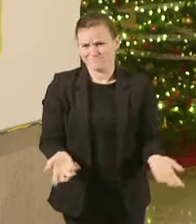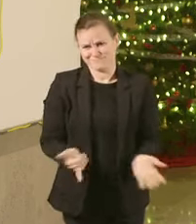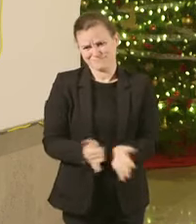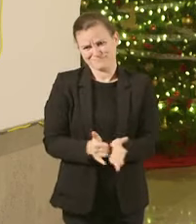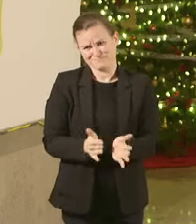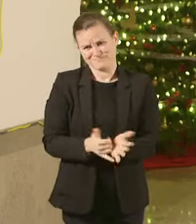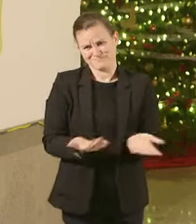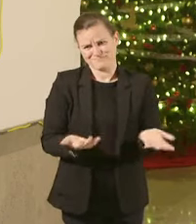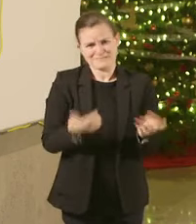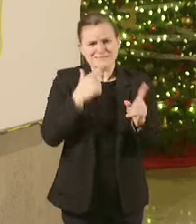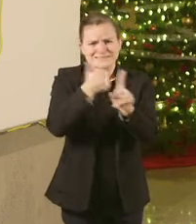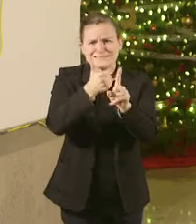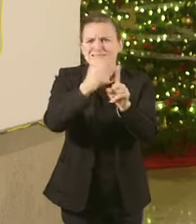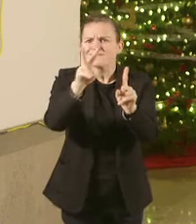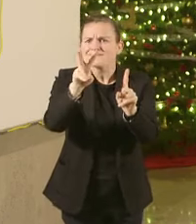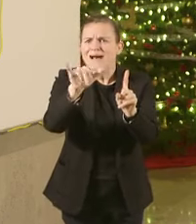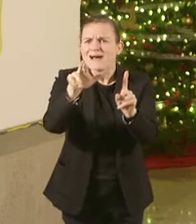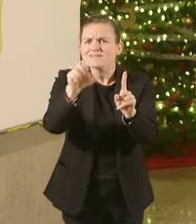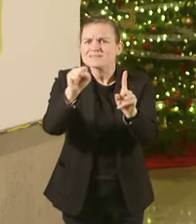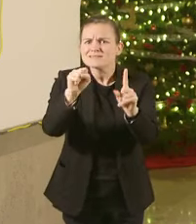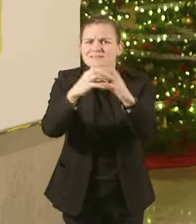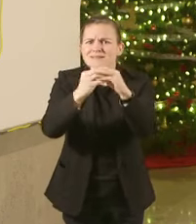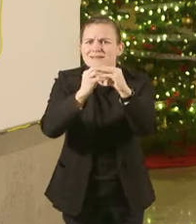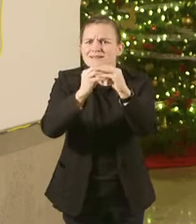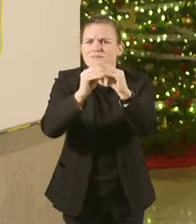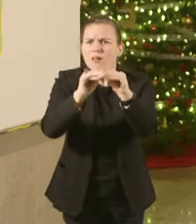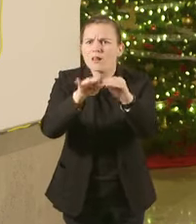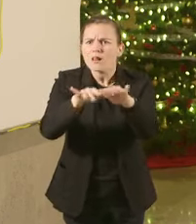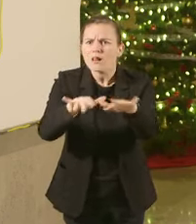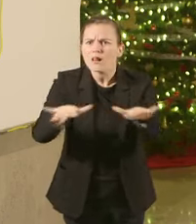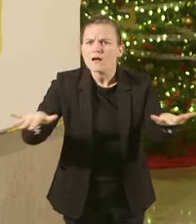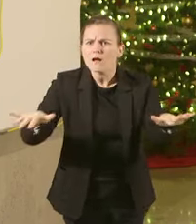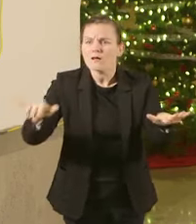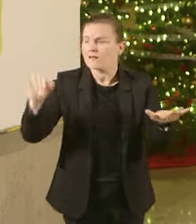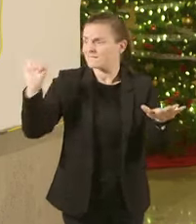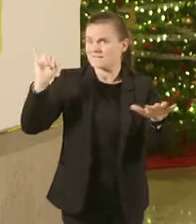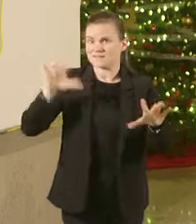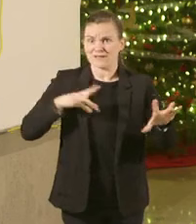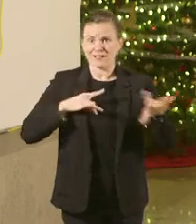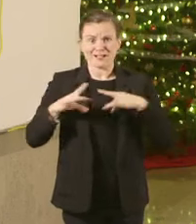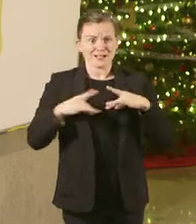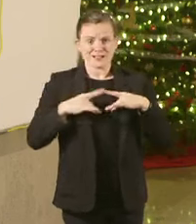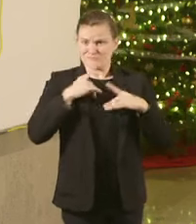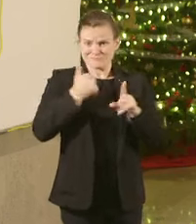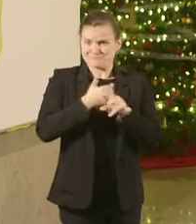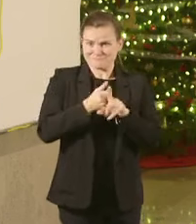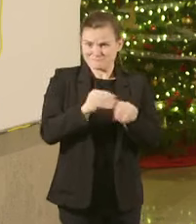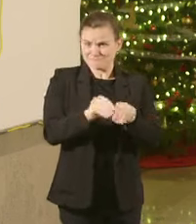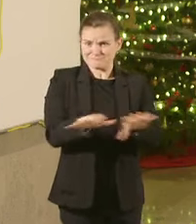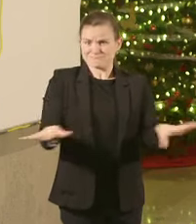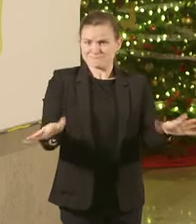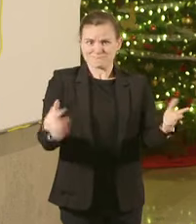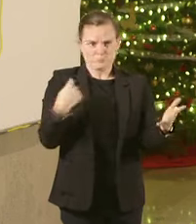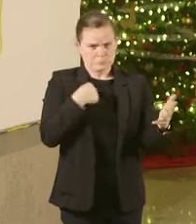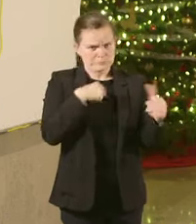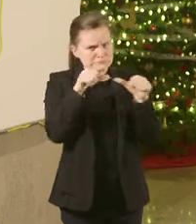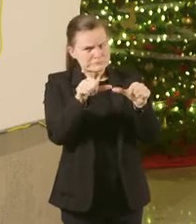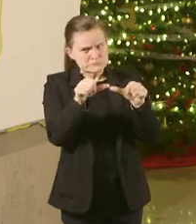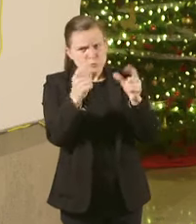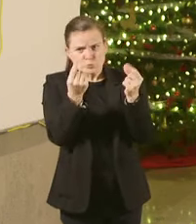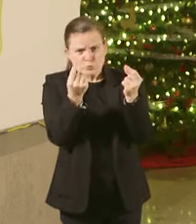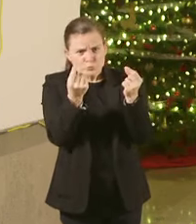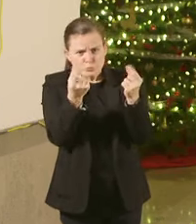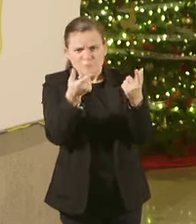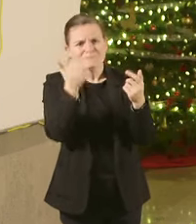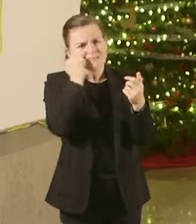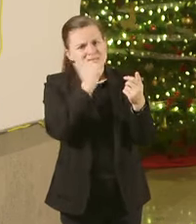We've all learned that of how these numbers can affect us and how this can spread And we need to continue to fight it every day Each and every one of us